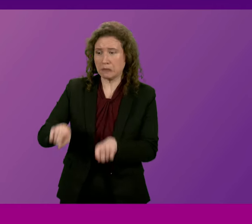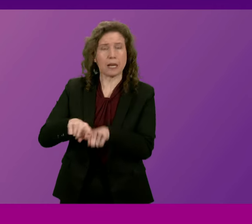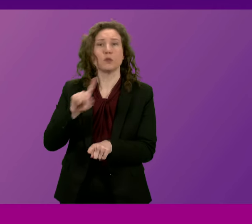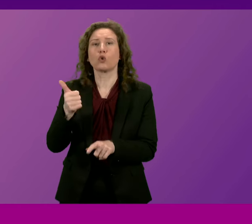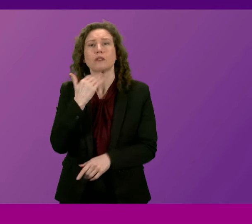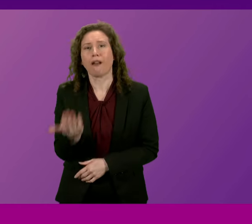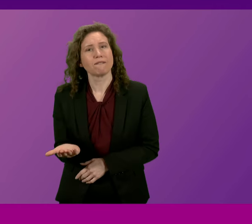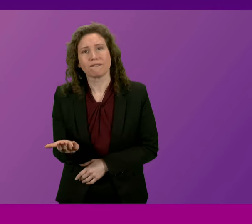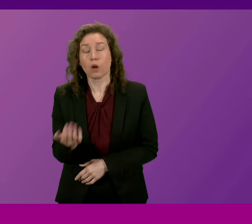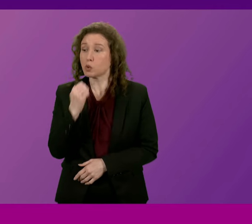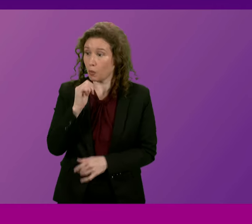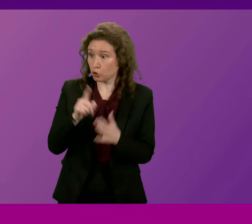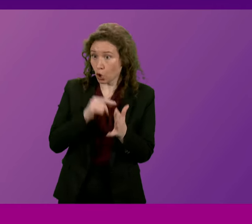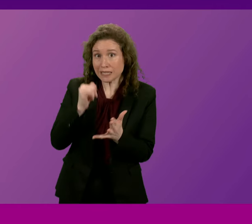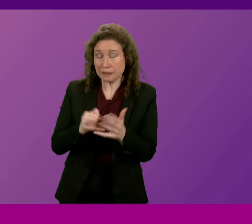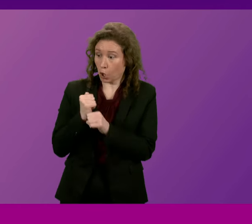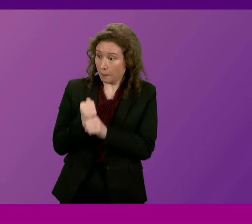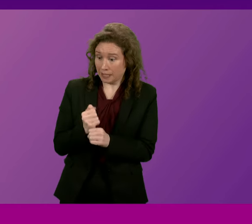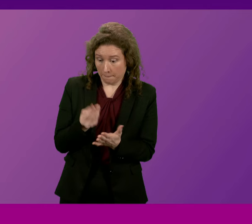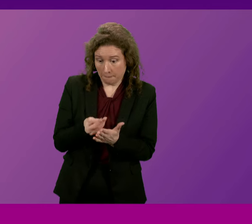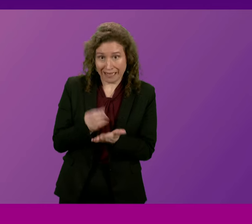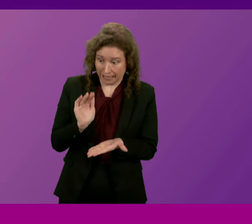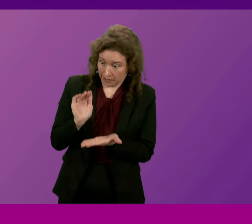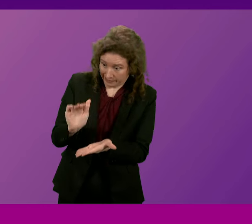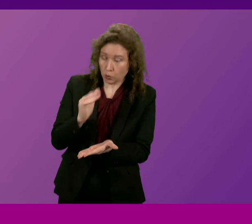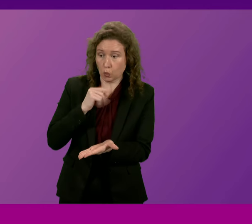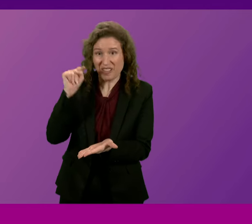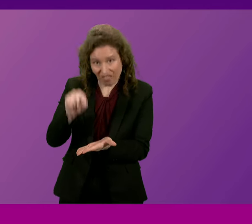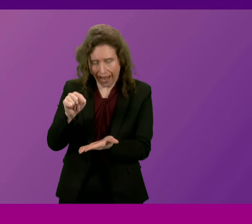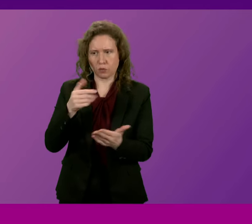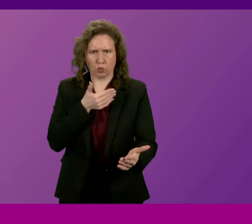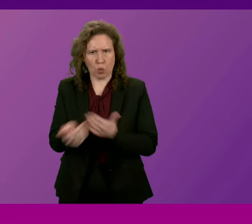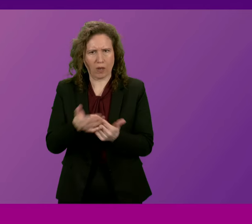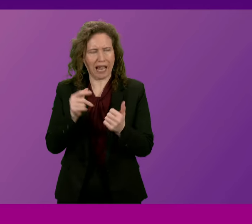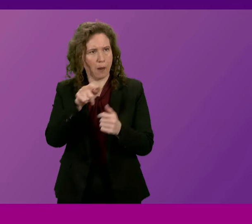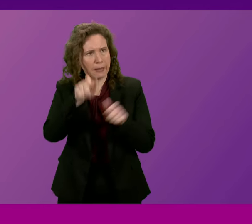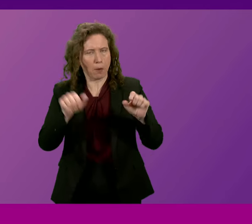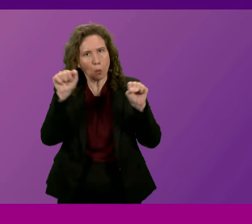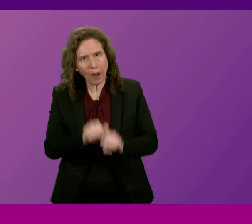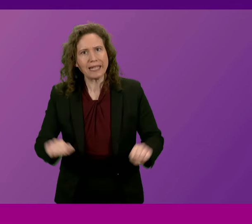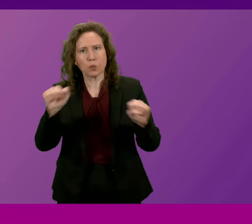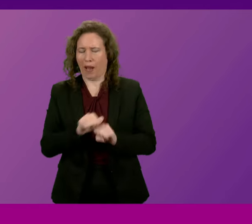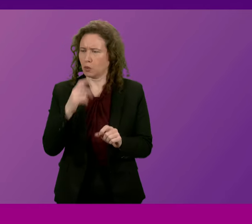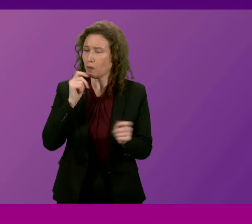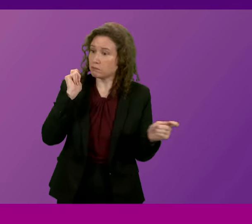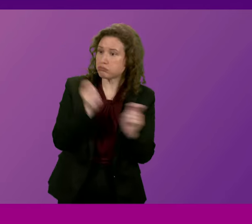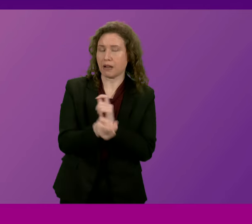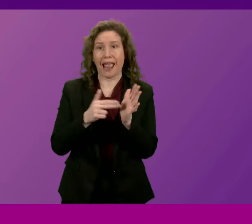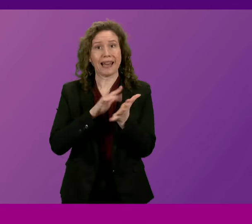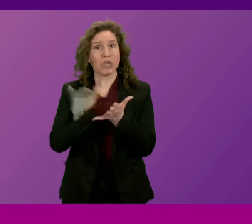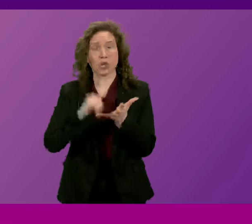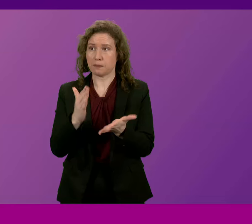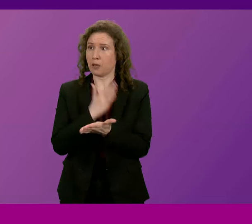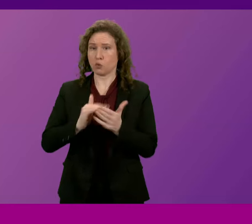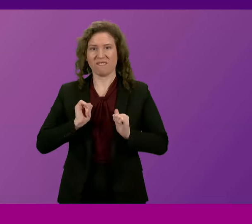it. So will John Swinney commit to using this money to tackle long waits and to reform our NHS so that it's fit for the future?